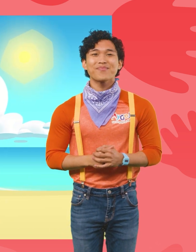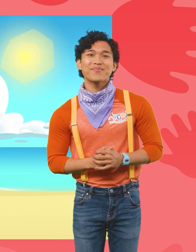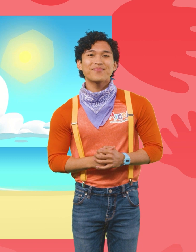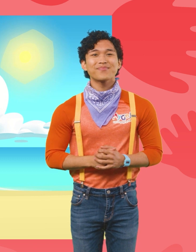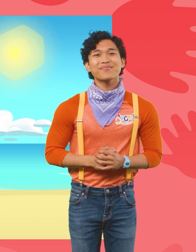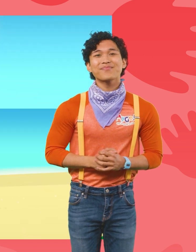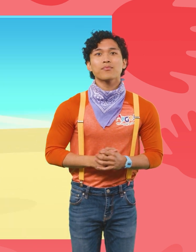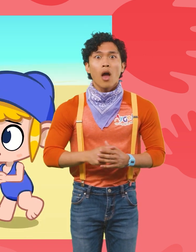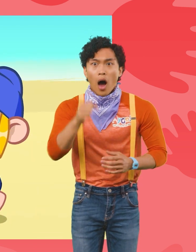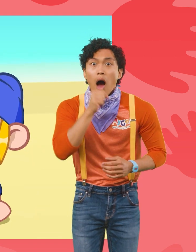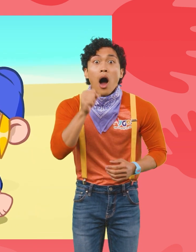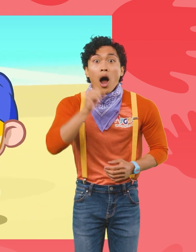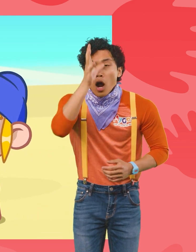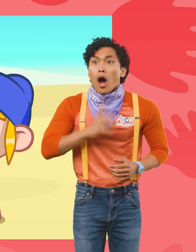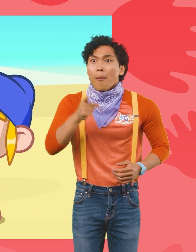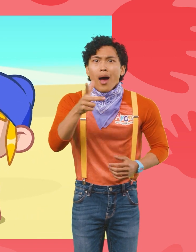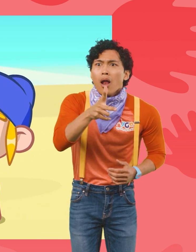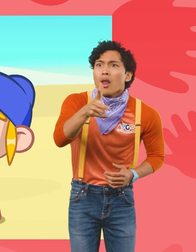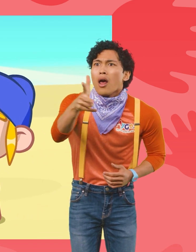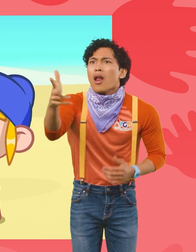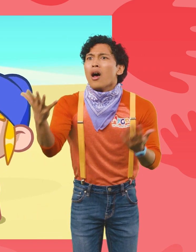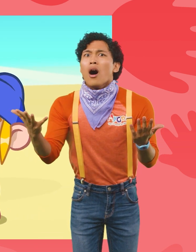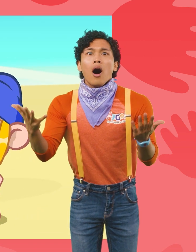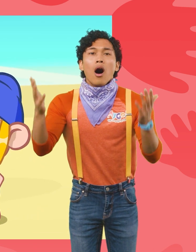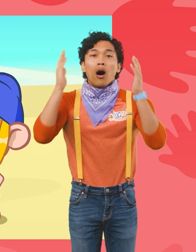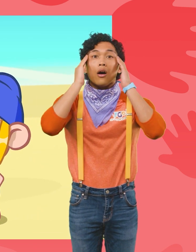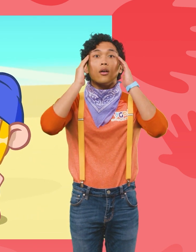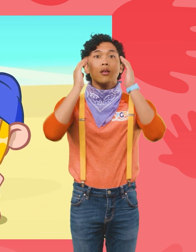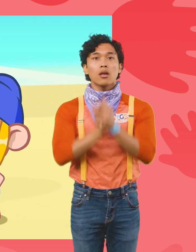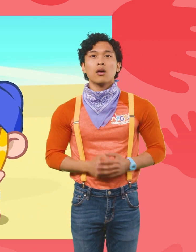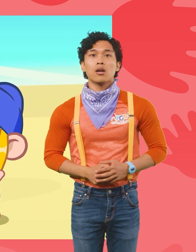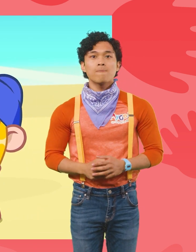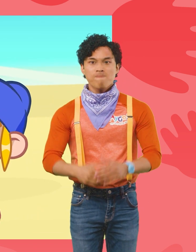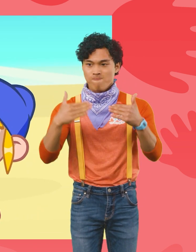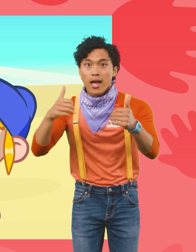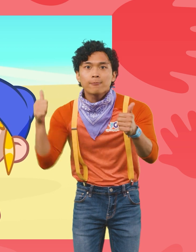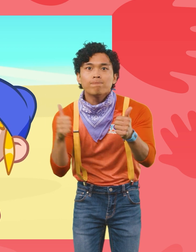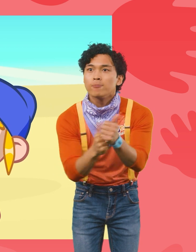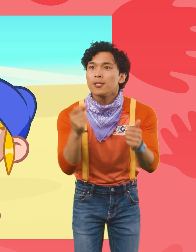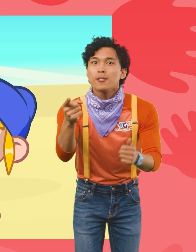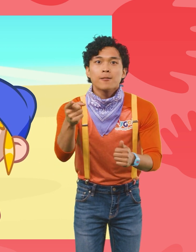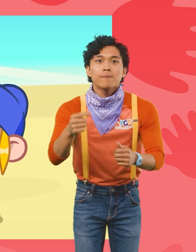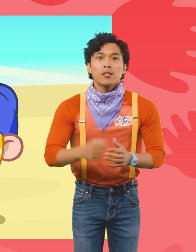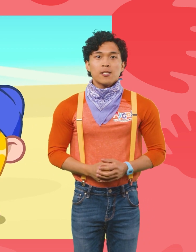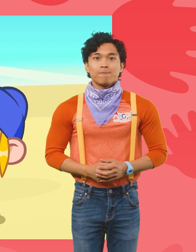The ice cream man is leaving! Oh, no! Let's go after it! Morphle,